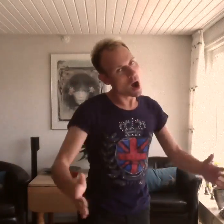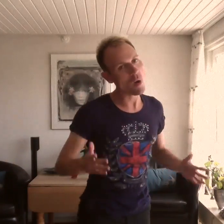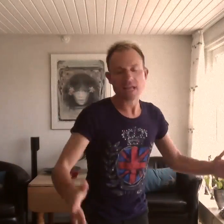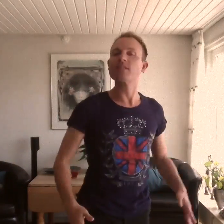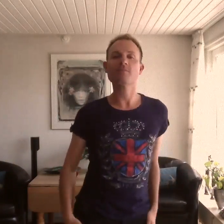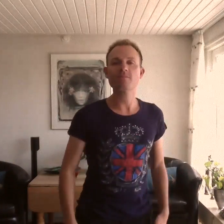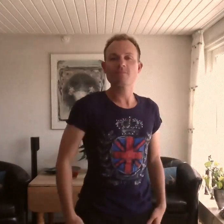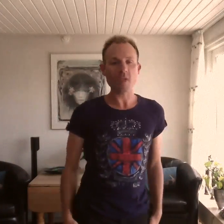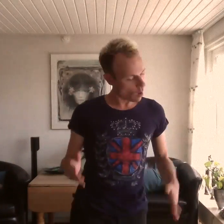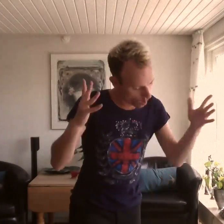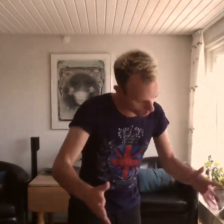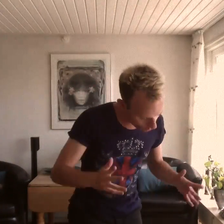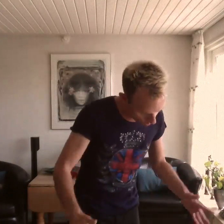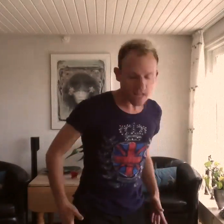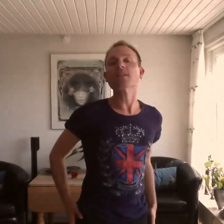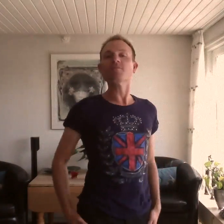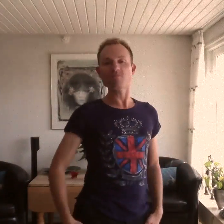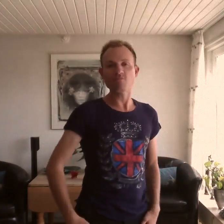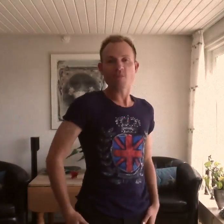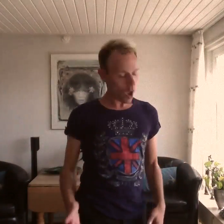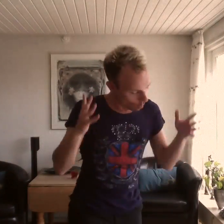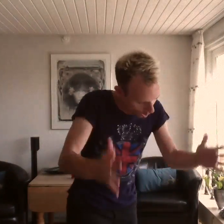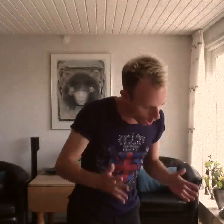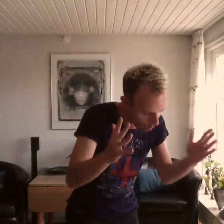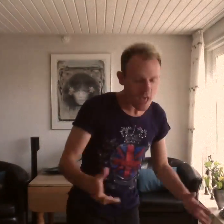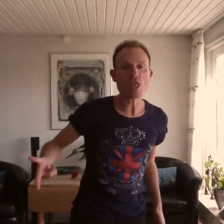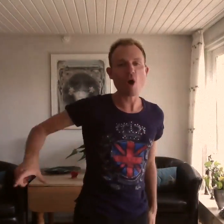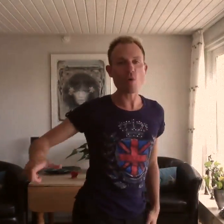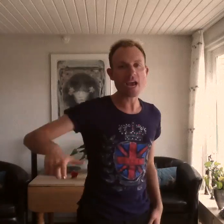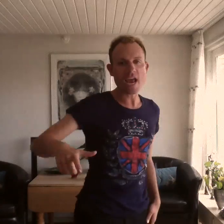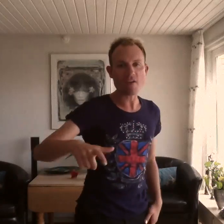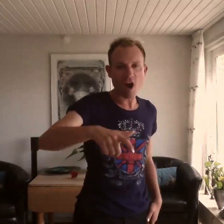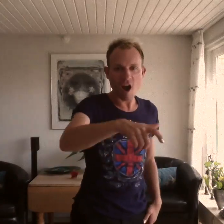rollin', rollin' Rollin' on the river